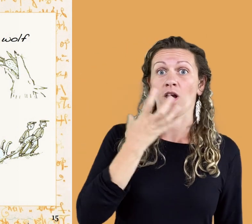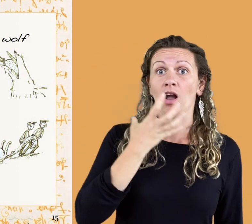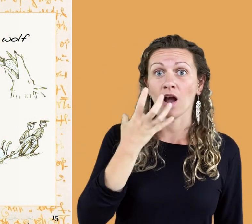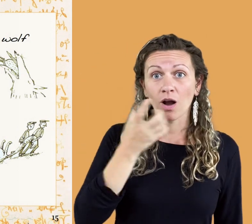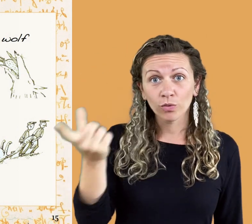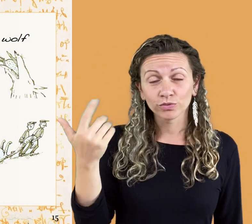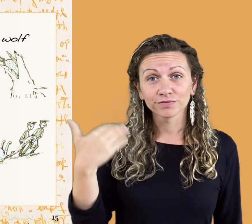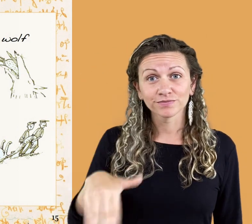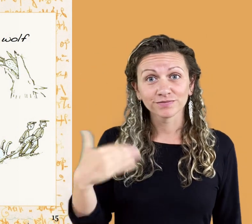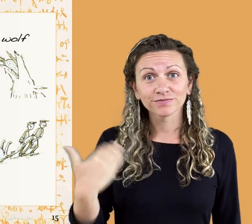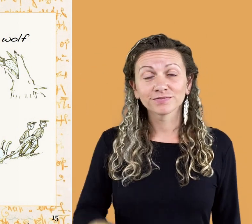wolf, I thought.